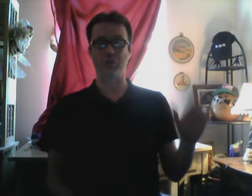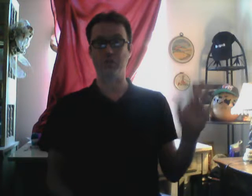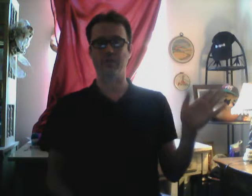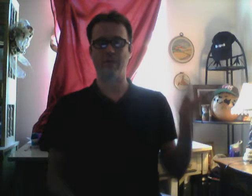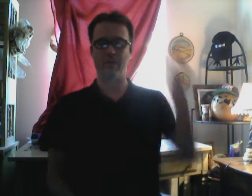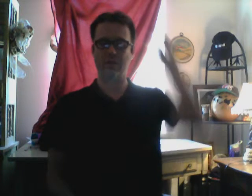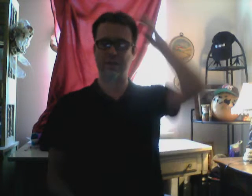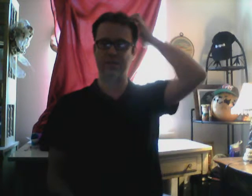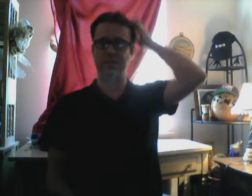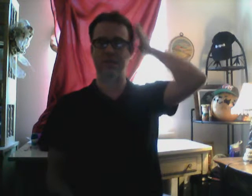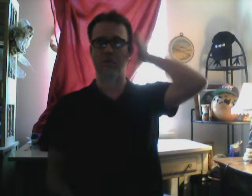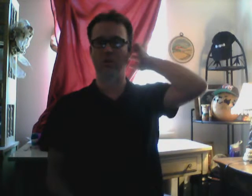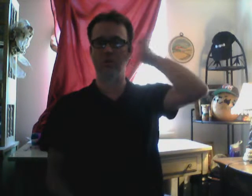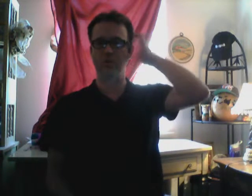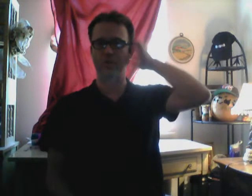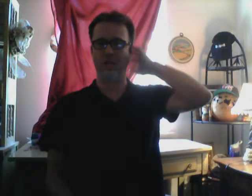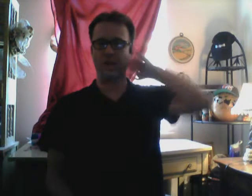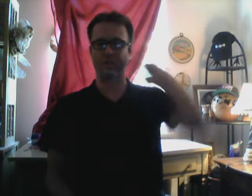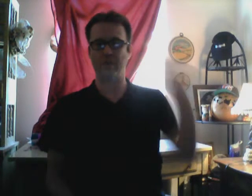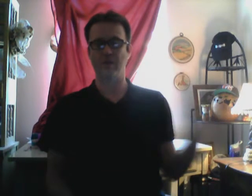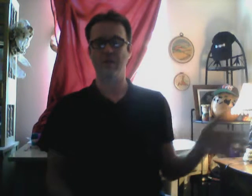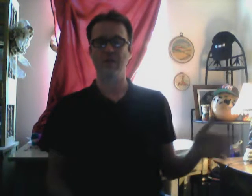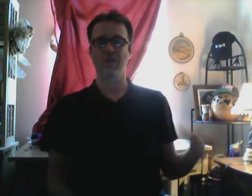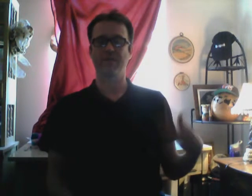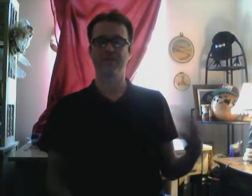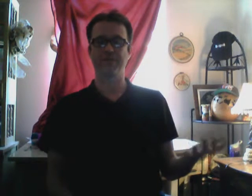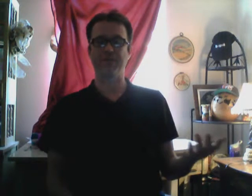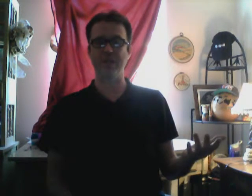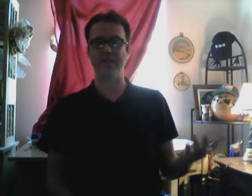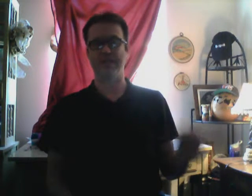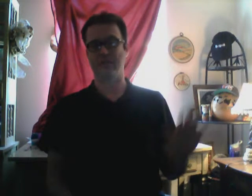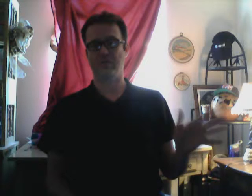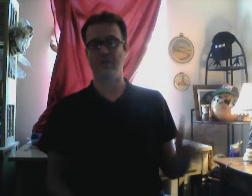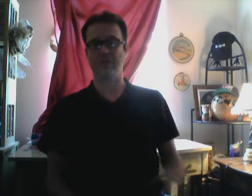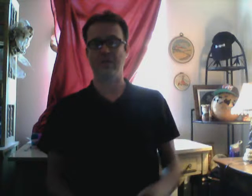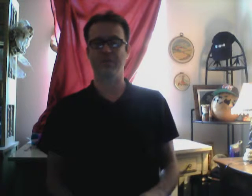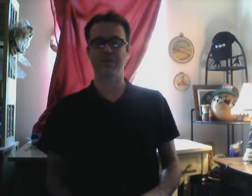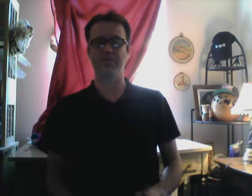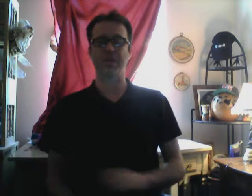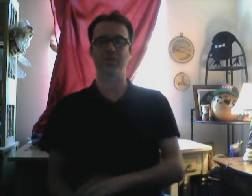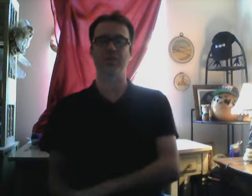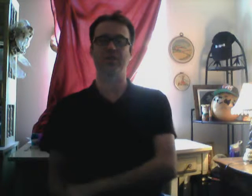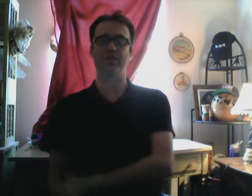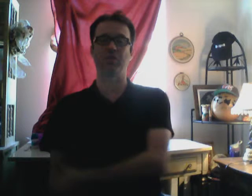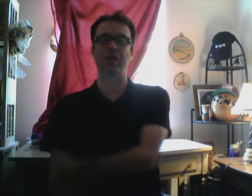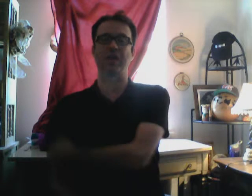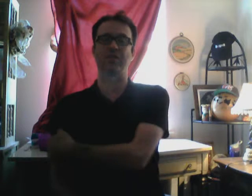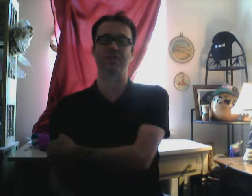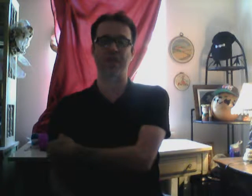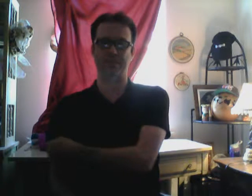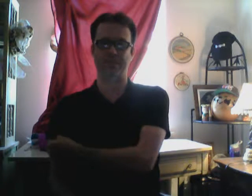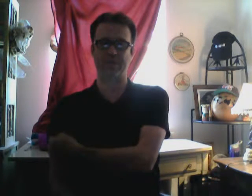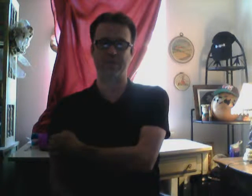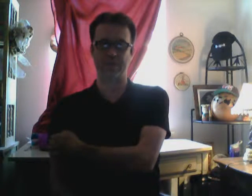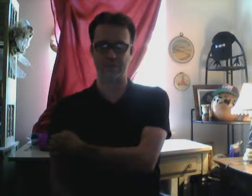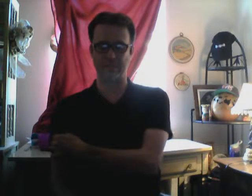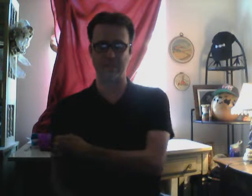jewel vault. And they would lose a lot of their. Funding. their. You know. Supply. So they are desperate. To keep me.